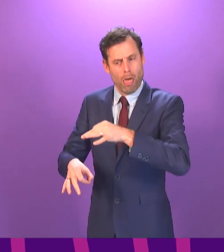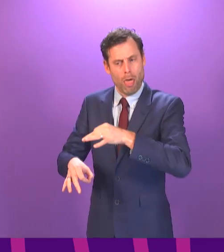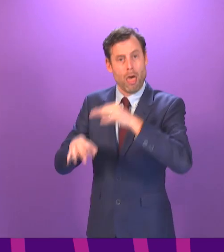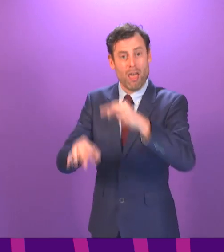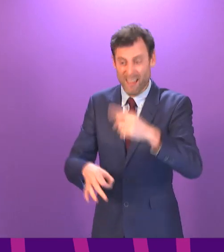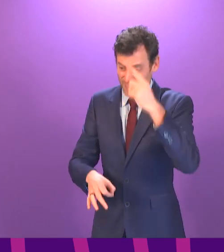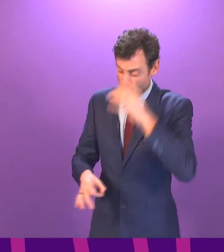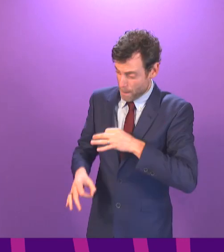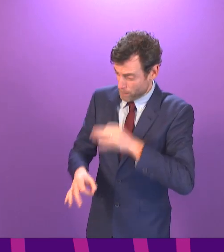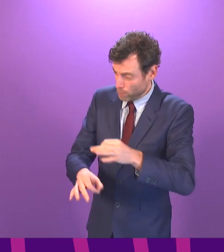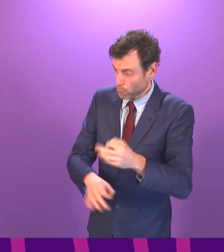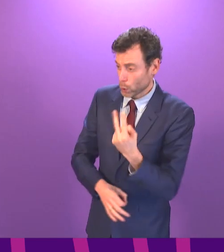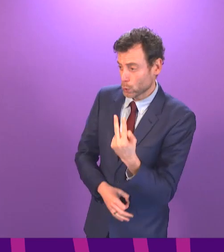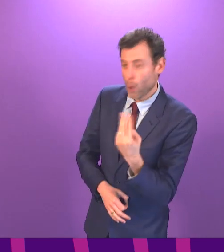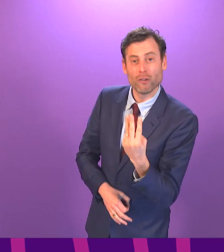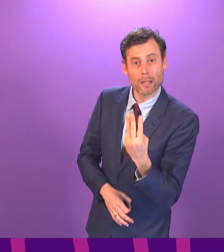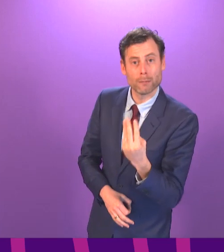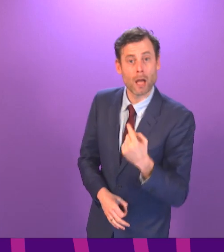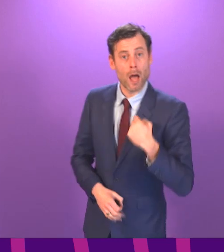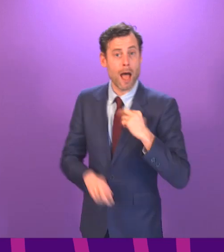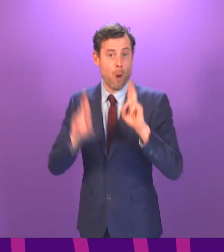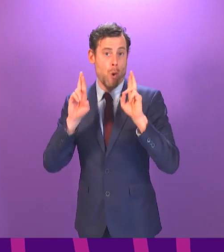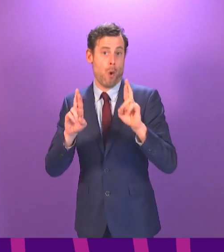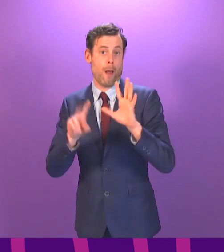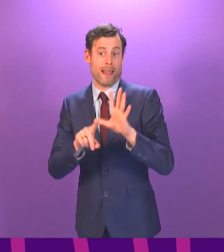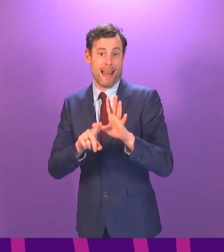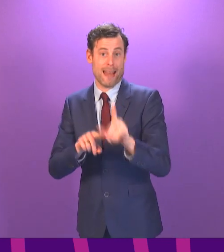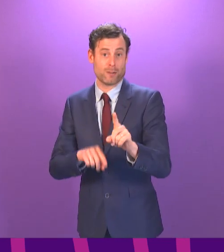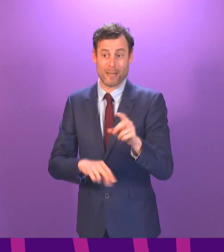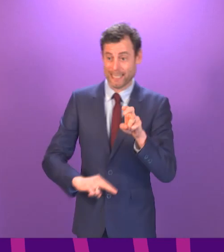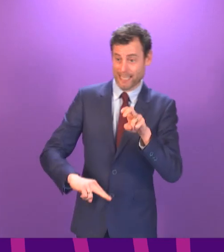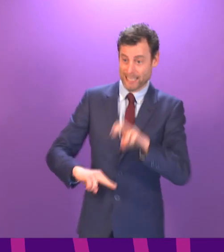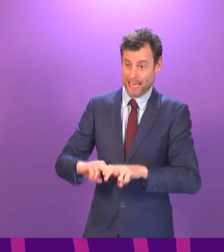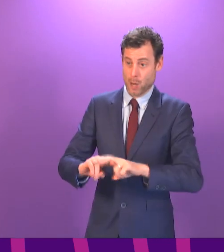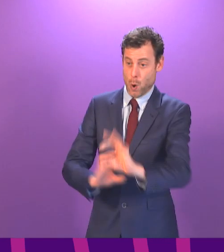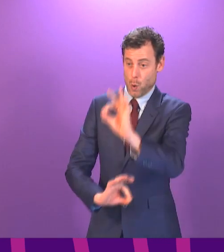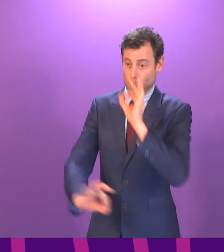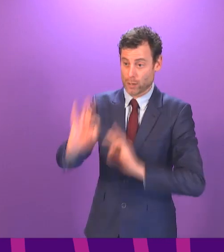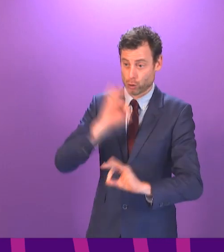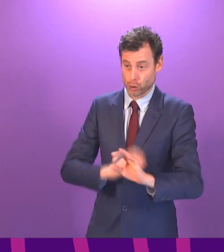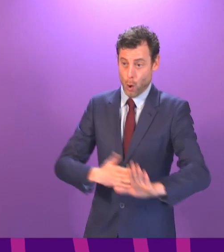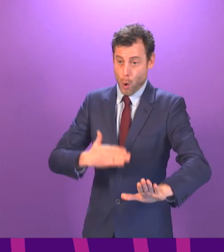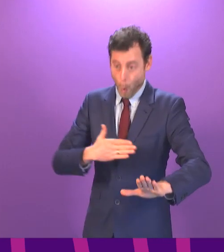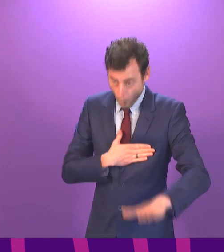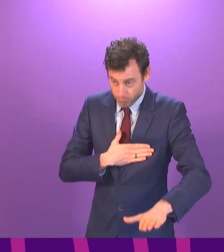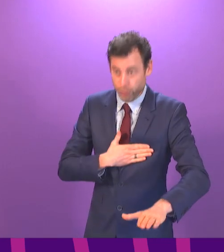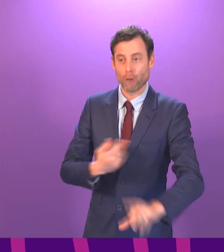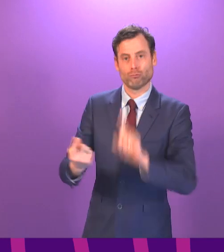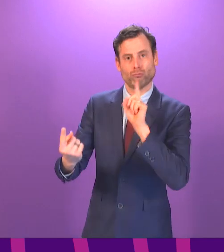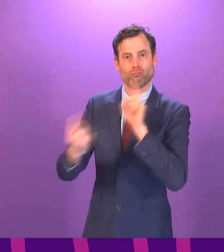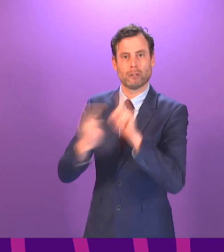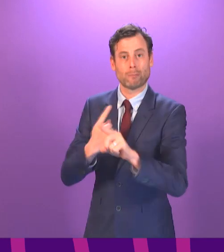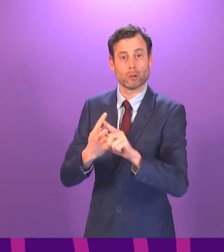perhaps three times, and I certainly hope to be sitting in front of the committee answering all of these questions on oath next Tuesday